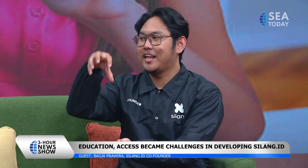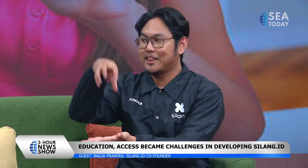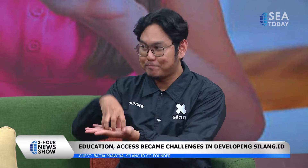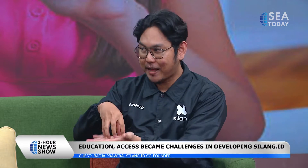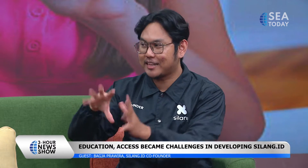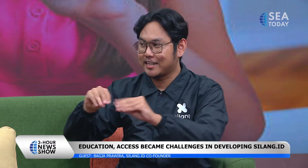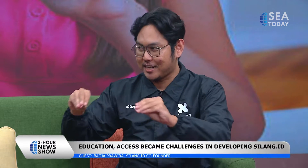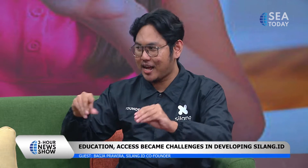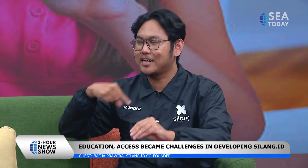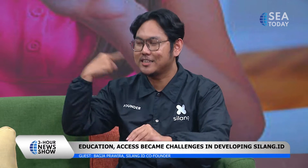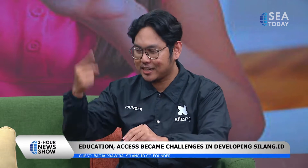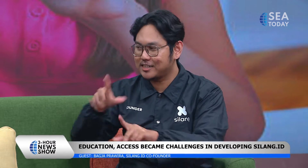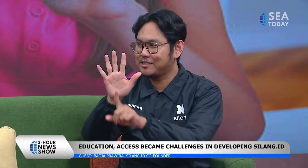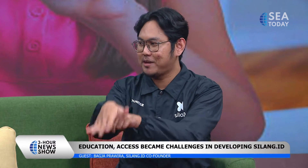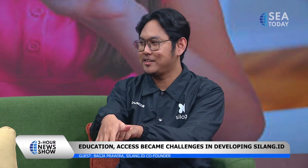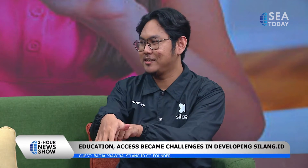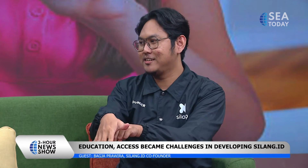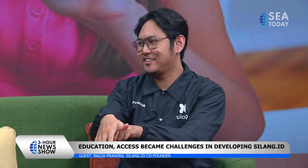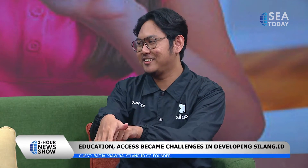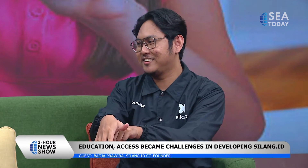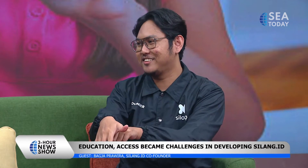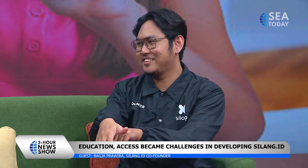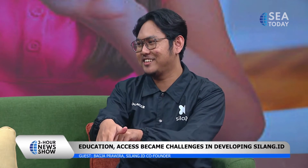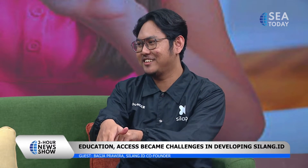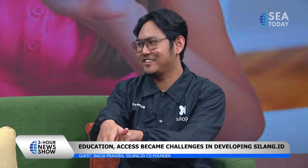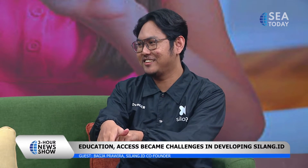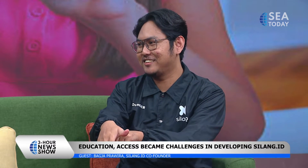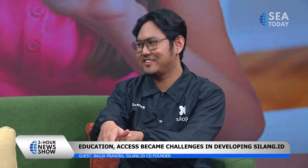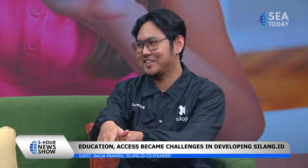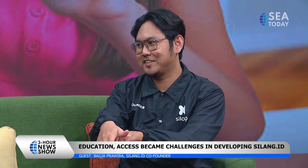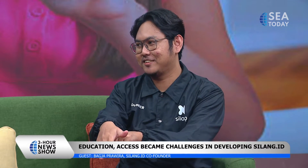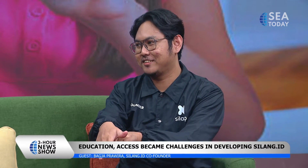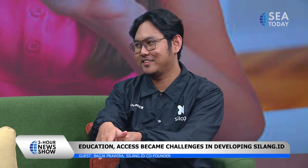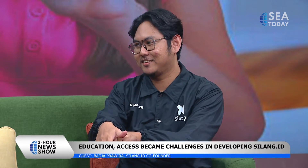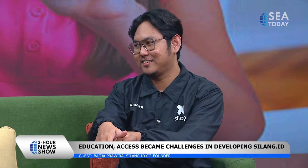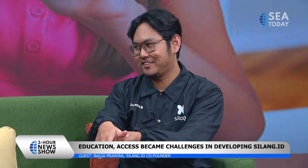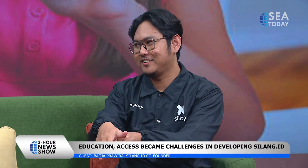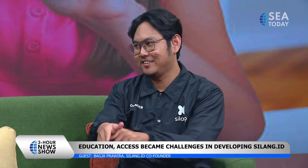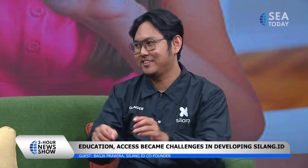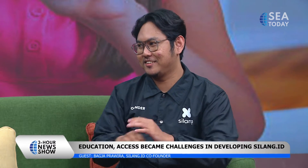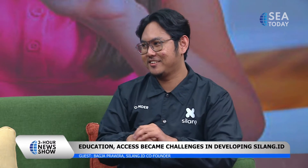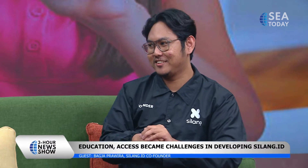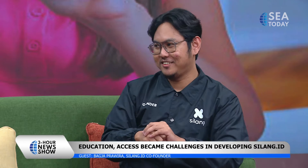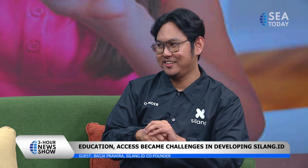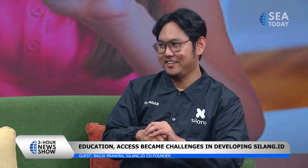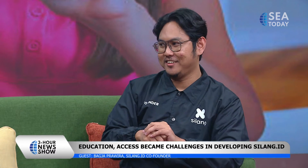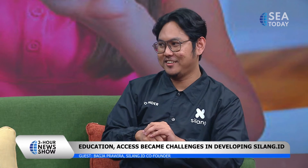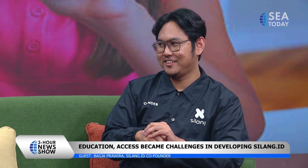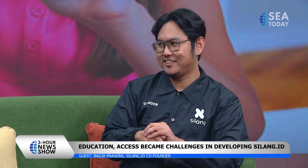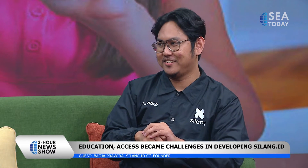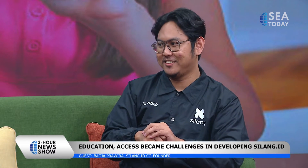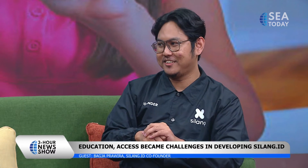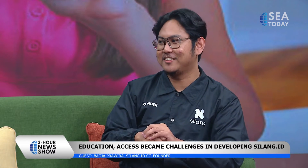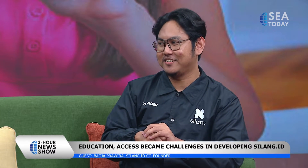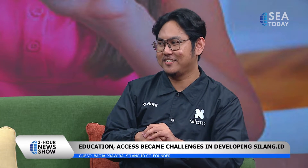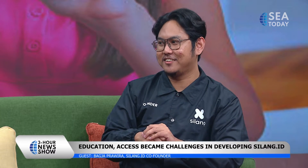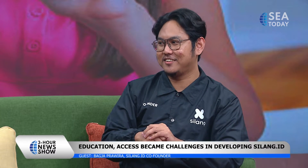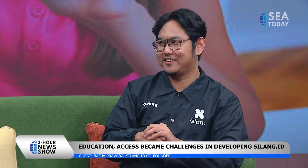the second one uh in the workplace there uh they're always and they're always have this